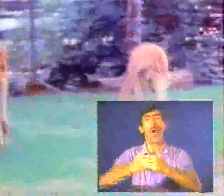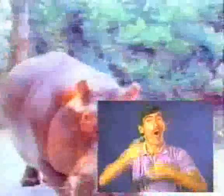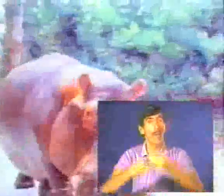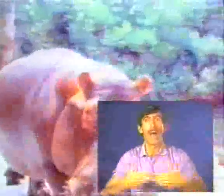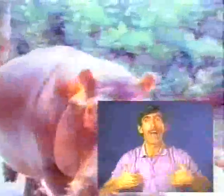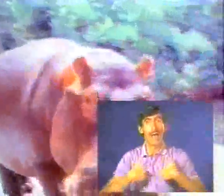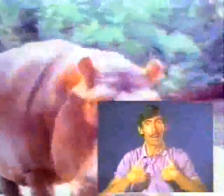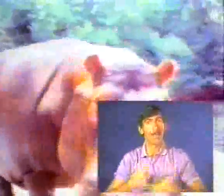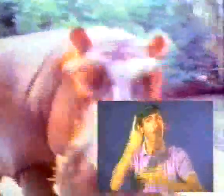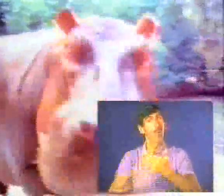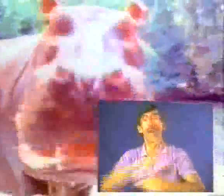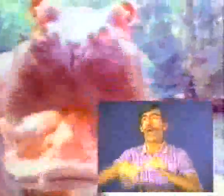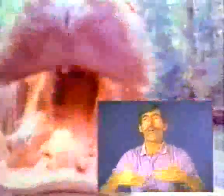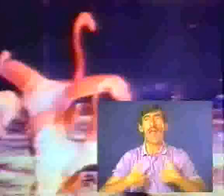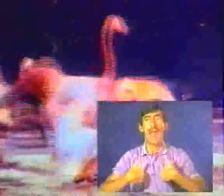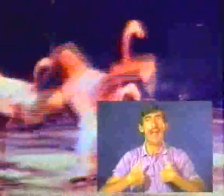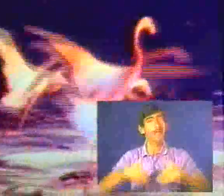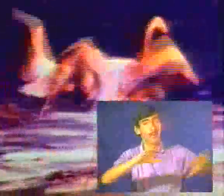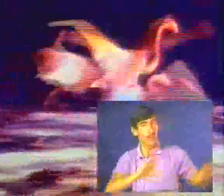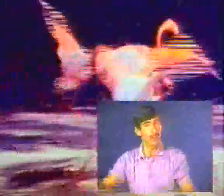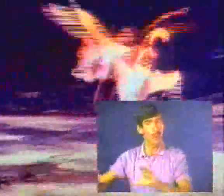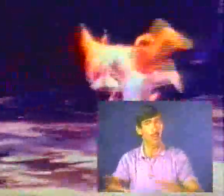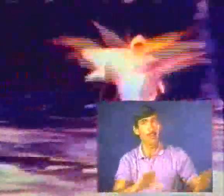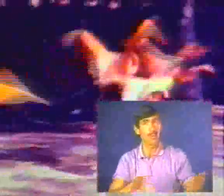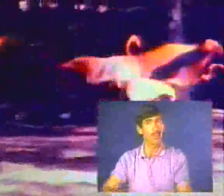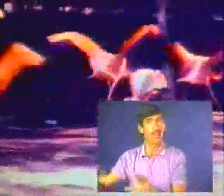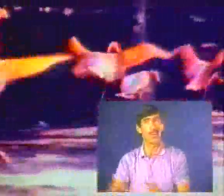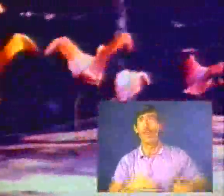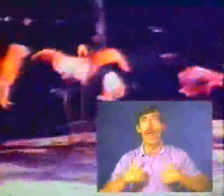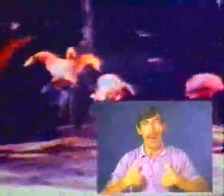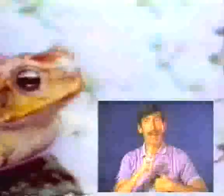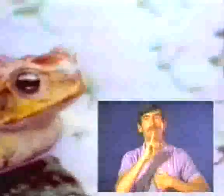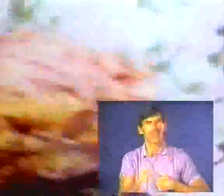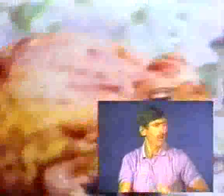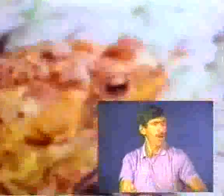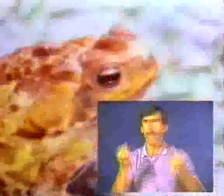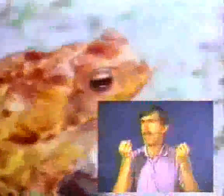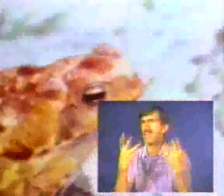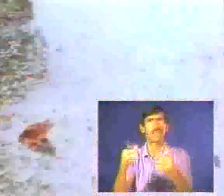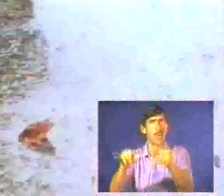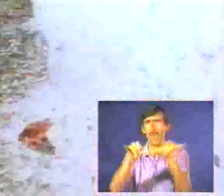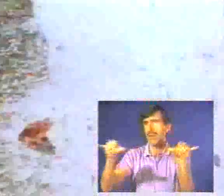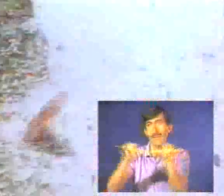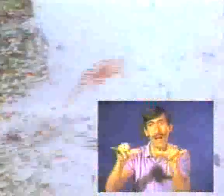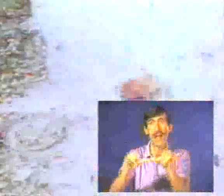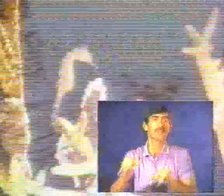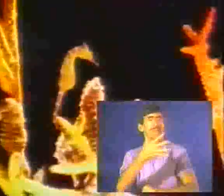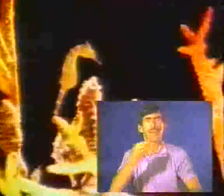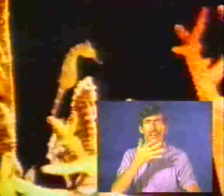all about animals and what all the animals do. Animals come in so many sizes and